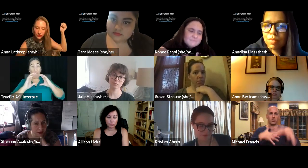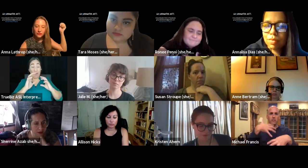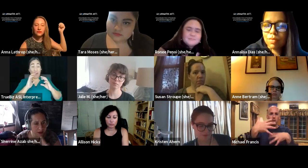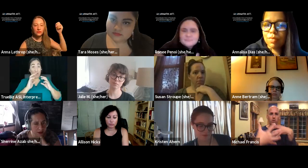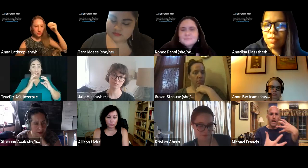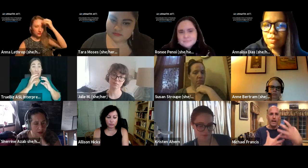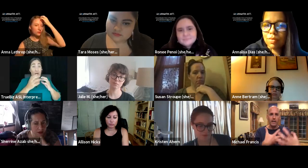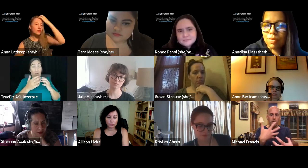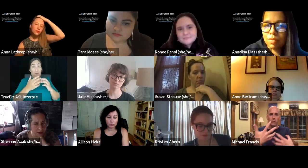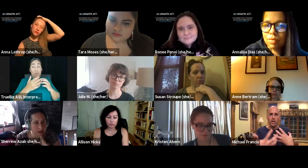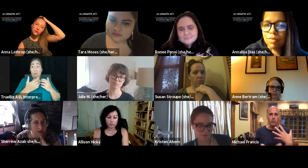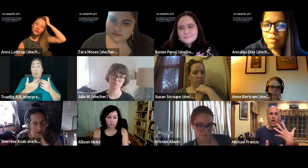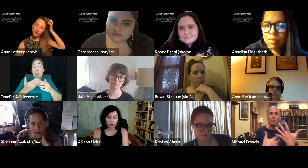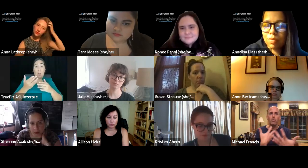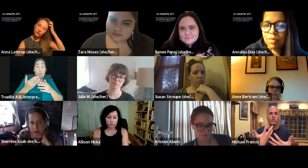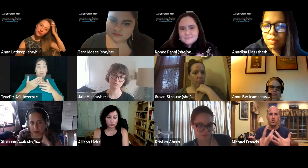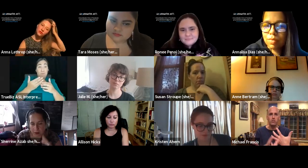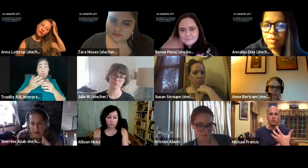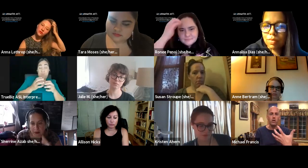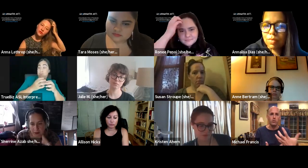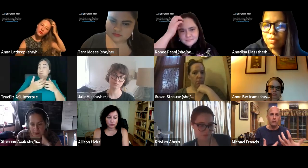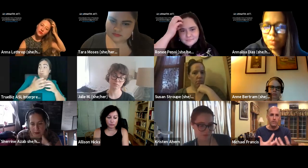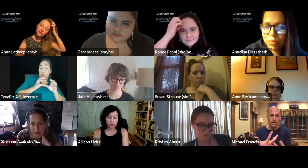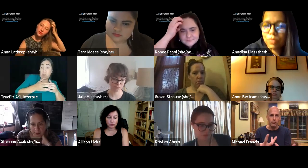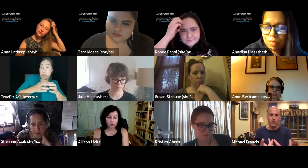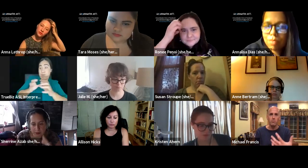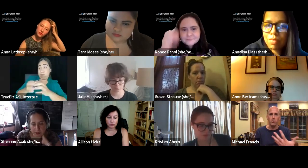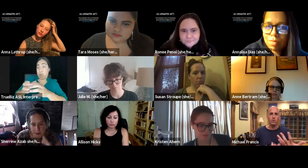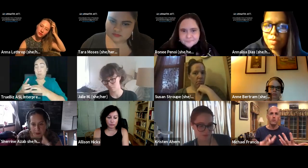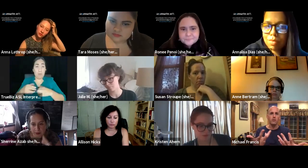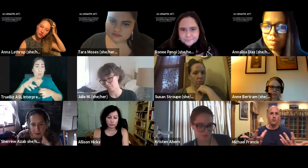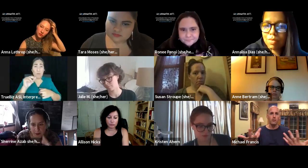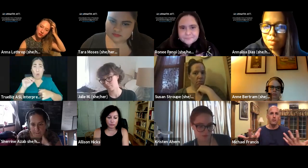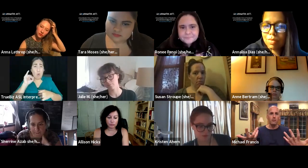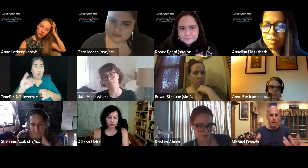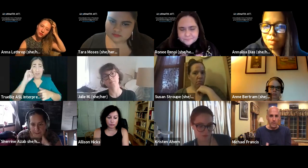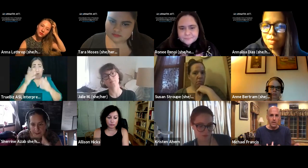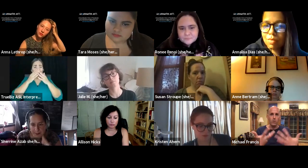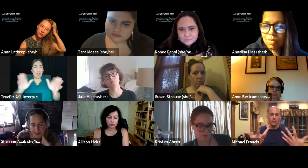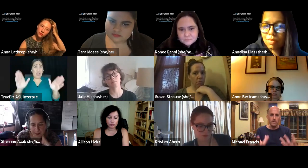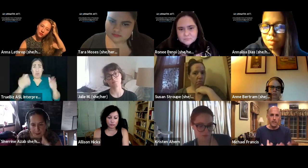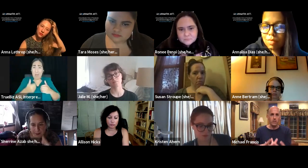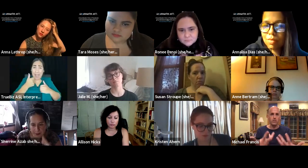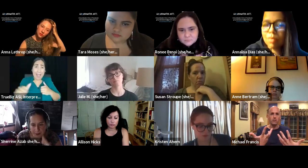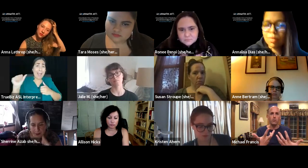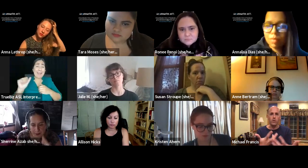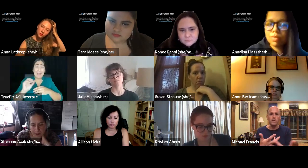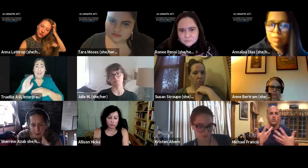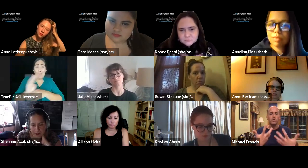that are organic to the general operational structure of any brick and mortar company, organizational organization or